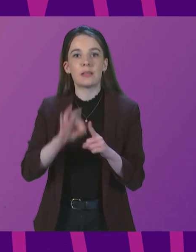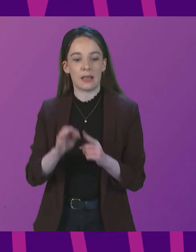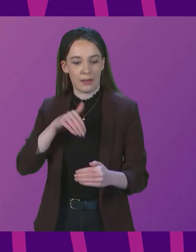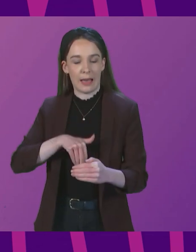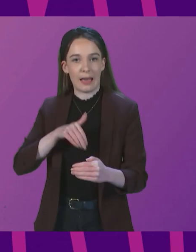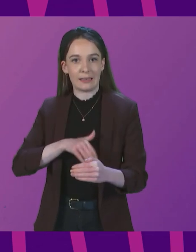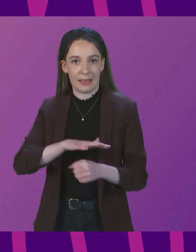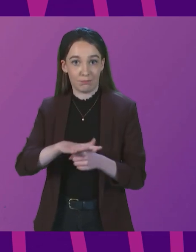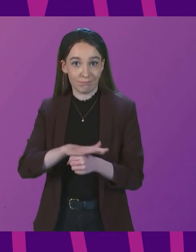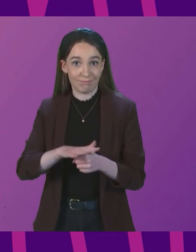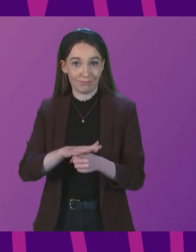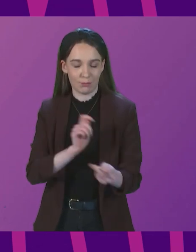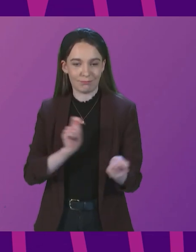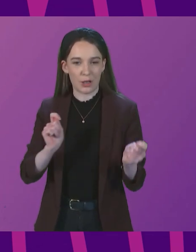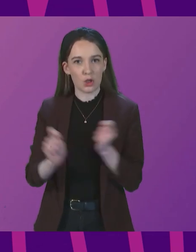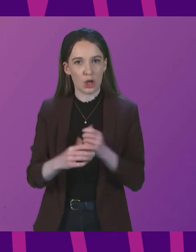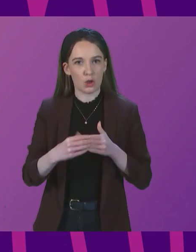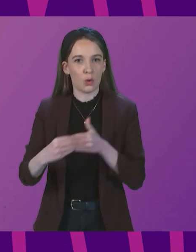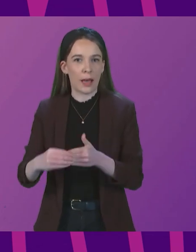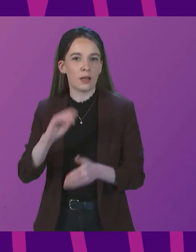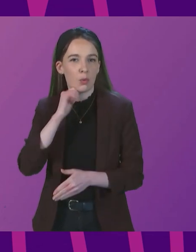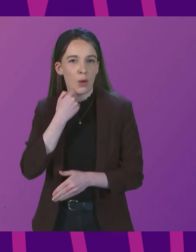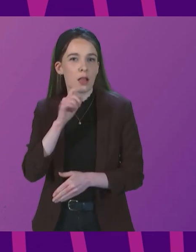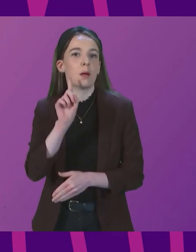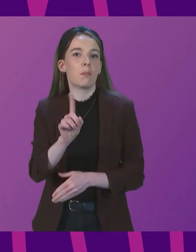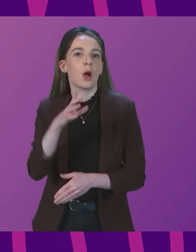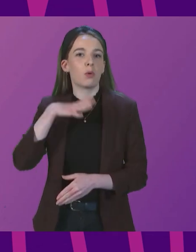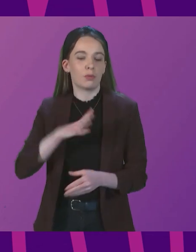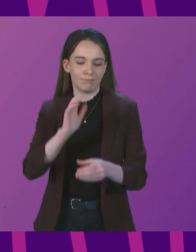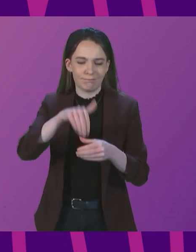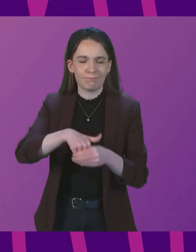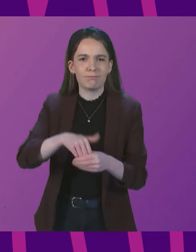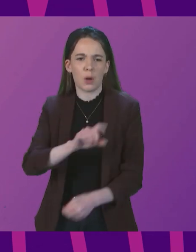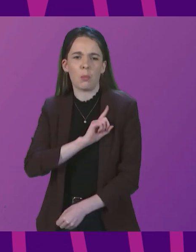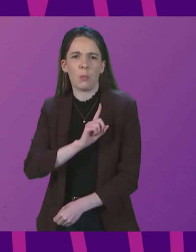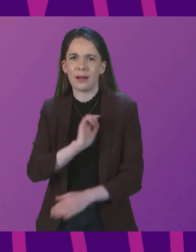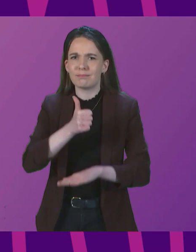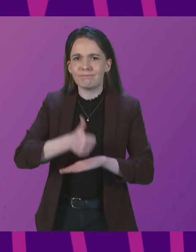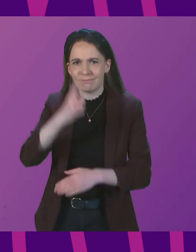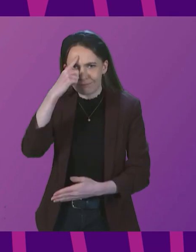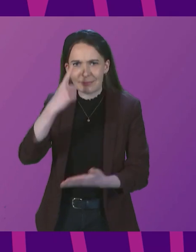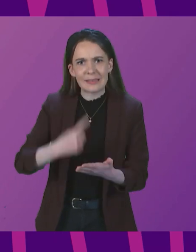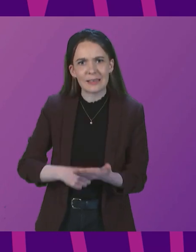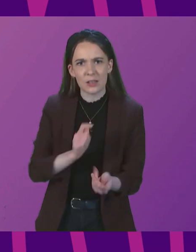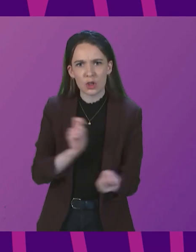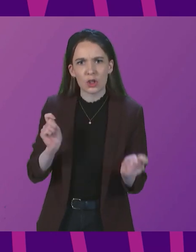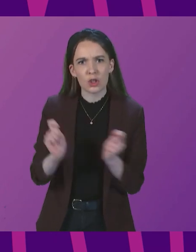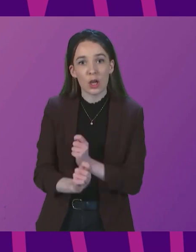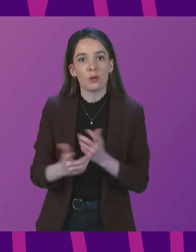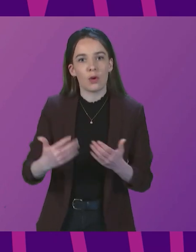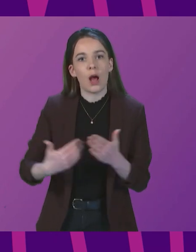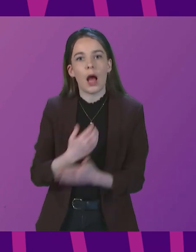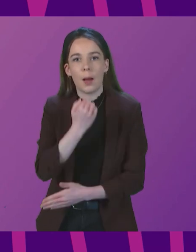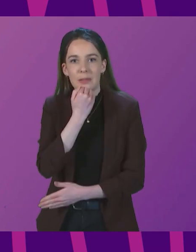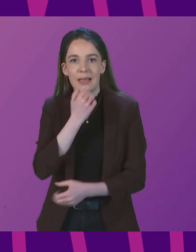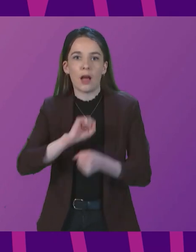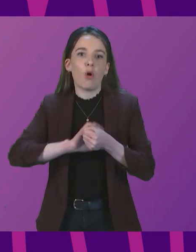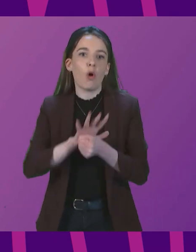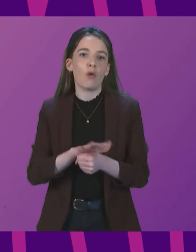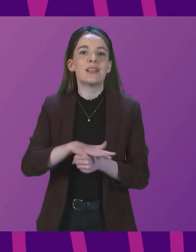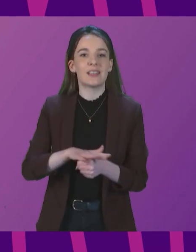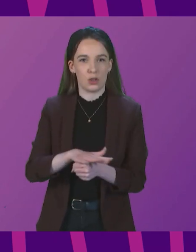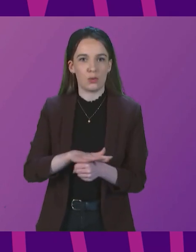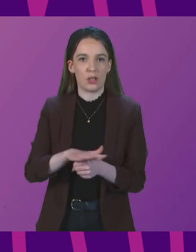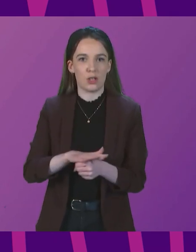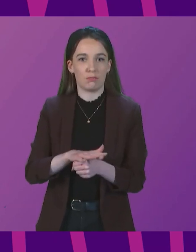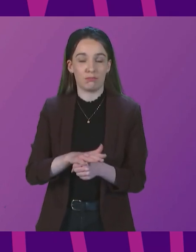into guidance. Firstly though, and to set the context for that decision, I'll give a brief update on the current Covid situation. The